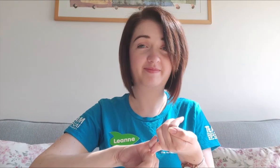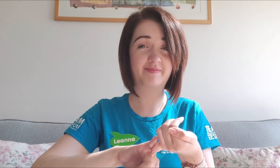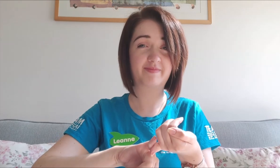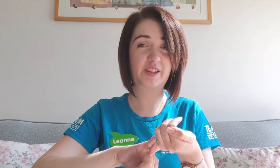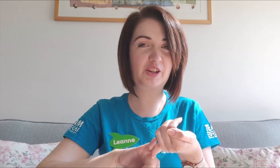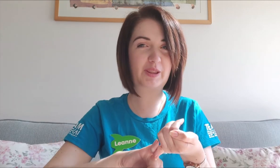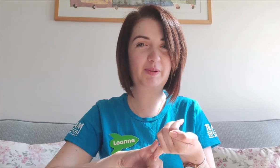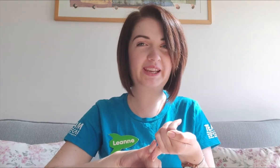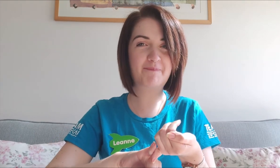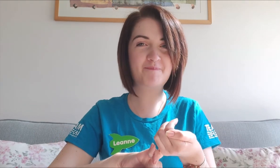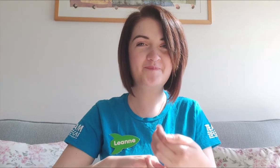Should I do that one again?